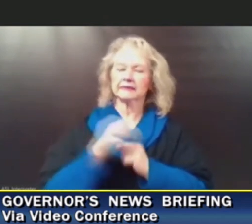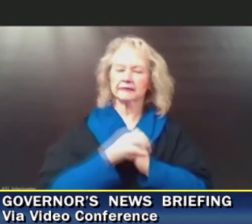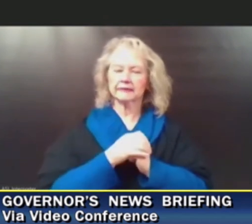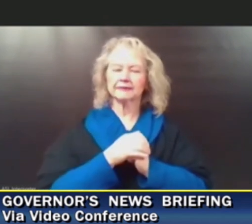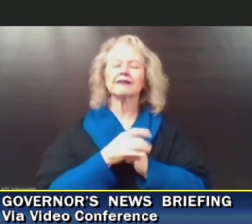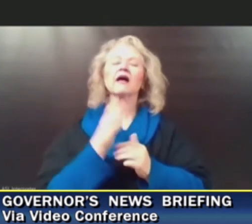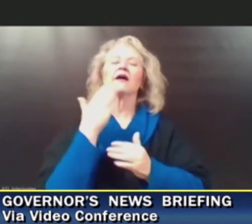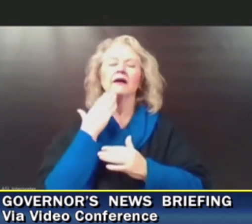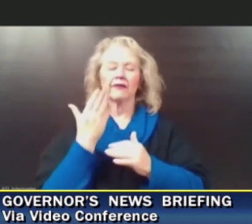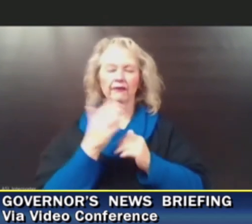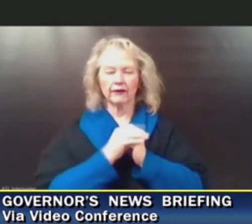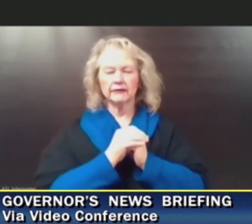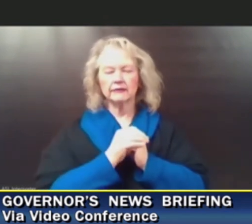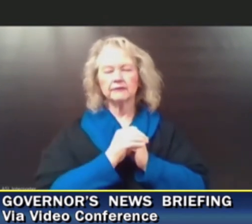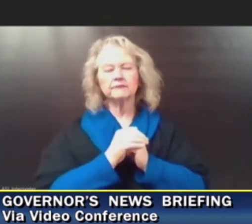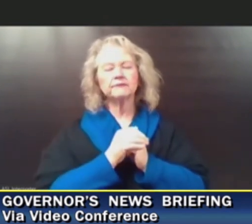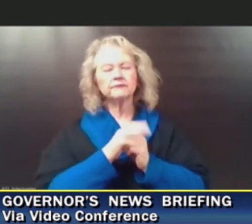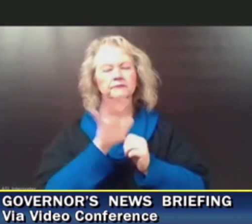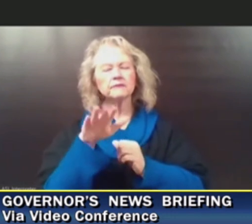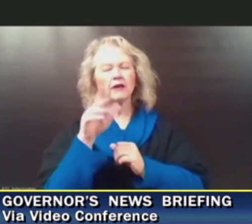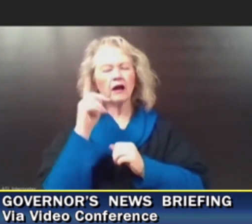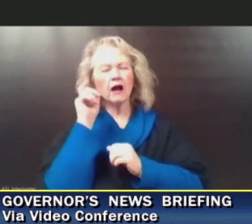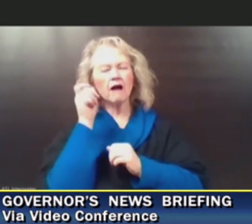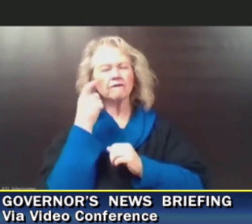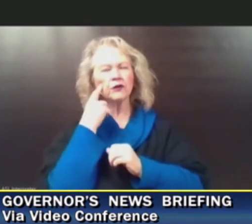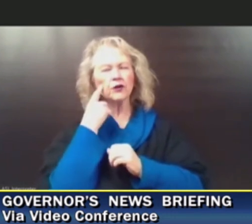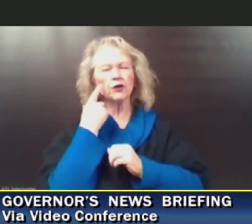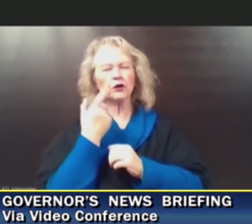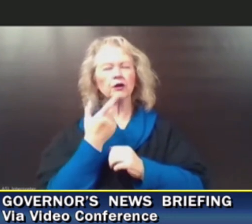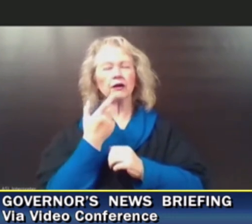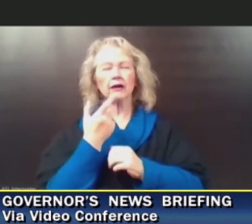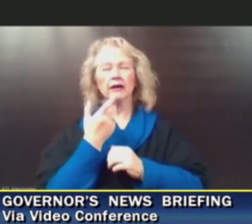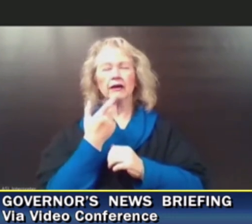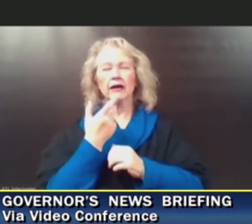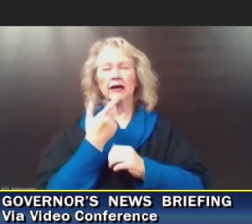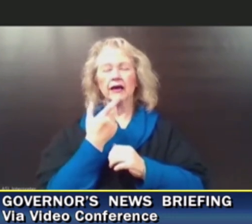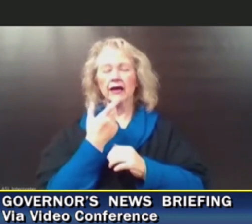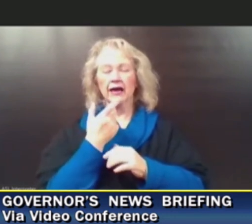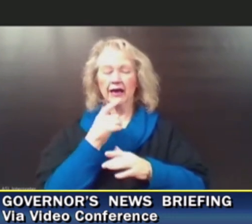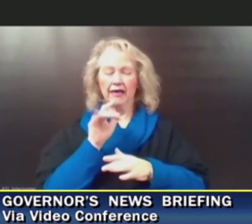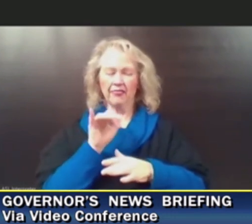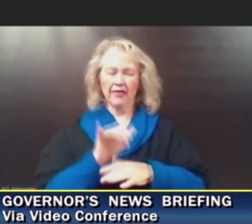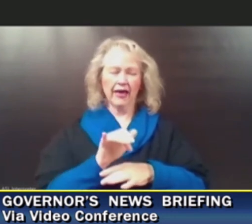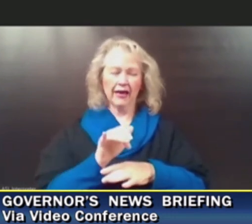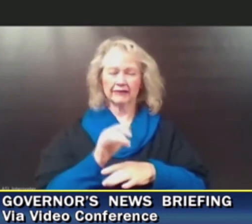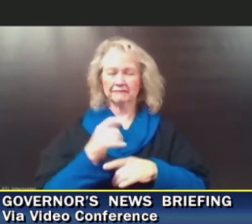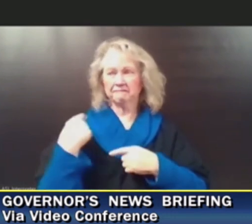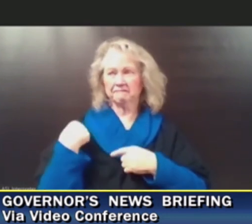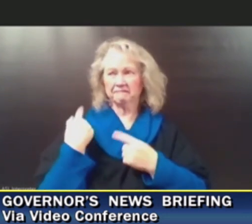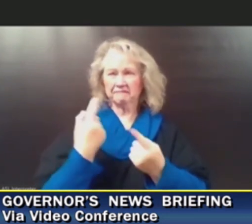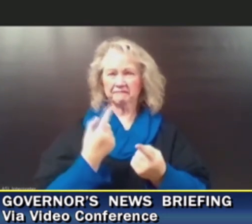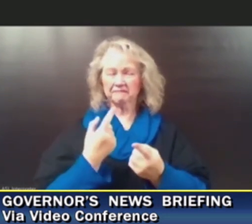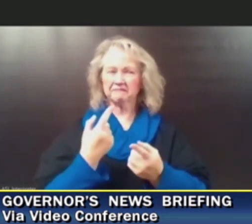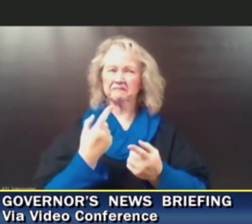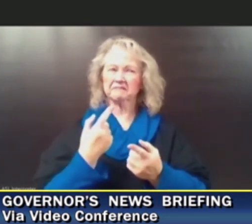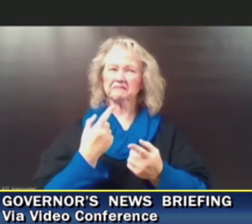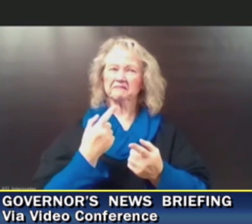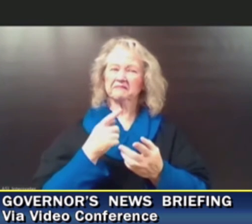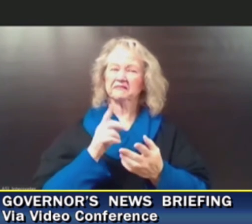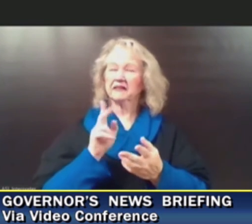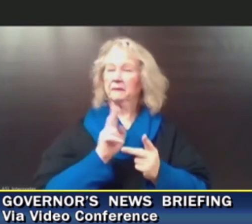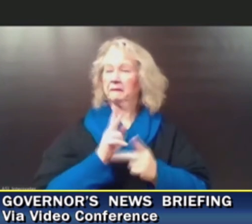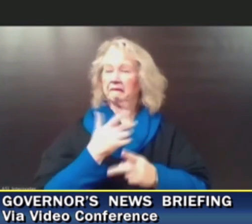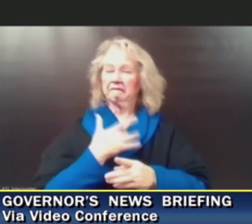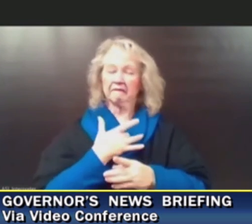Thank you. Governor, how much of this has to do with this growing sense that we're going to be living with this